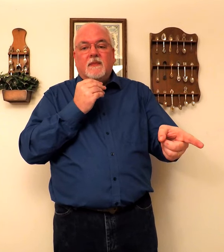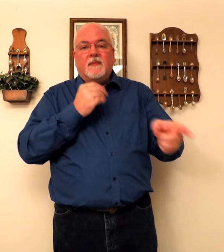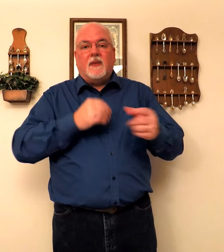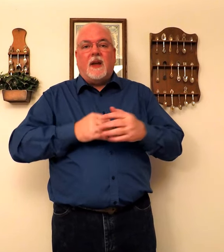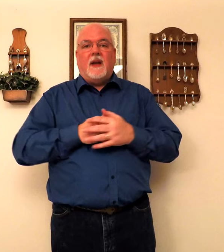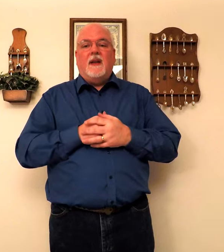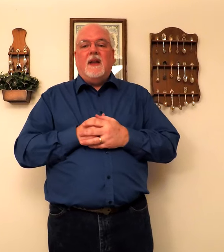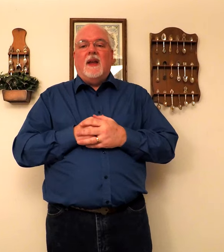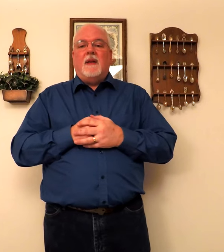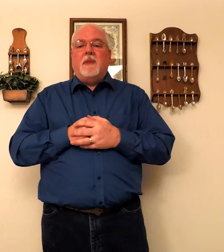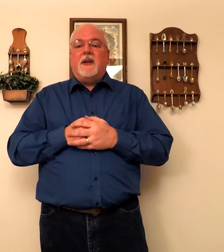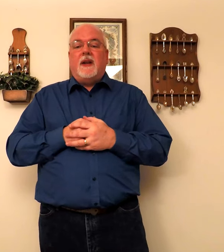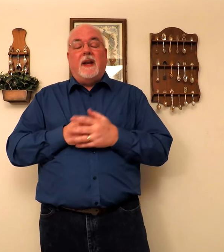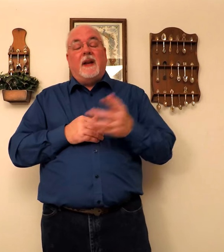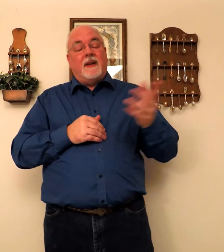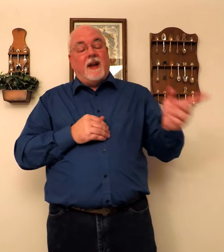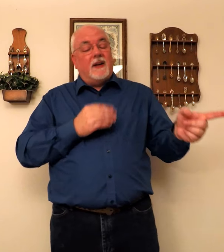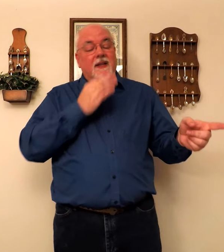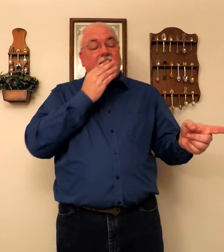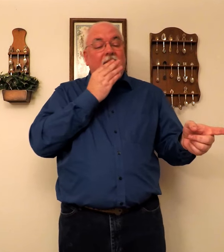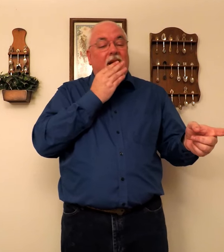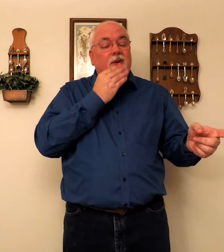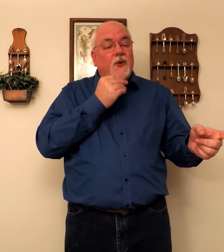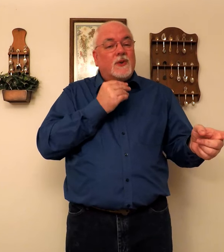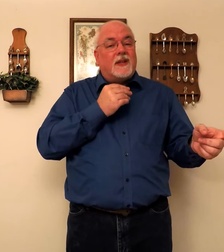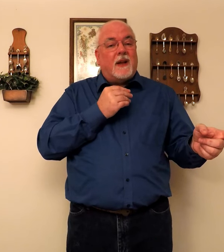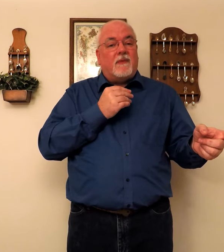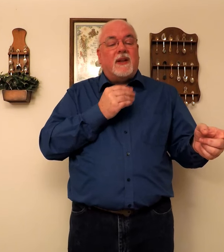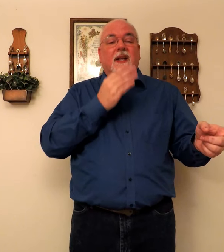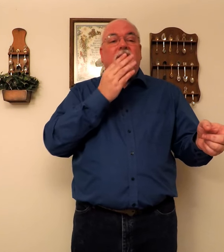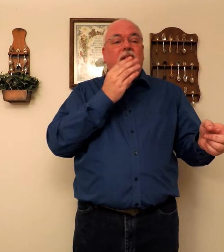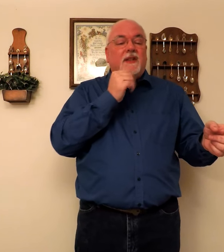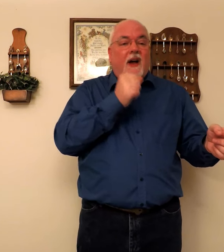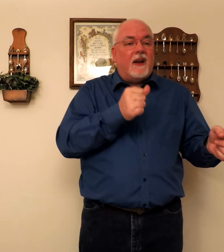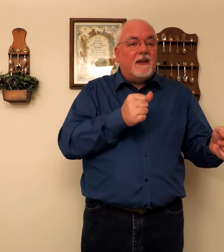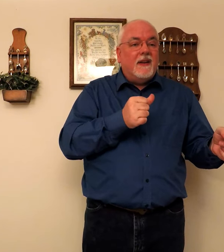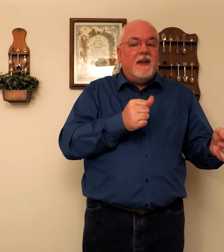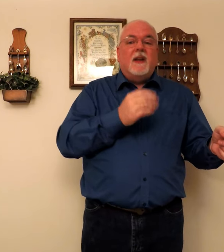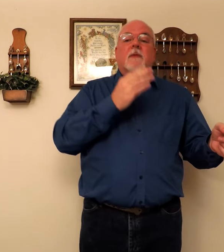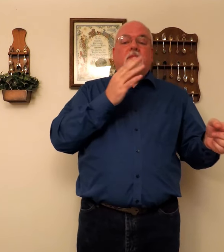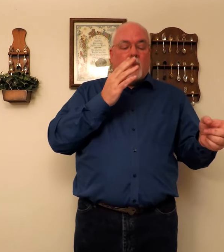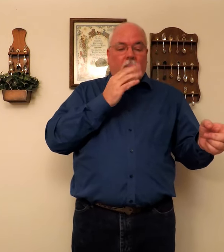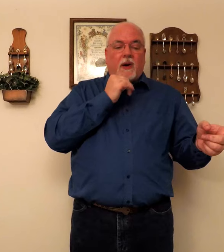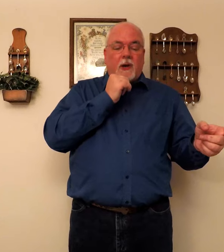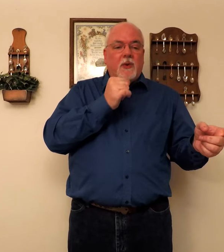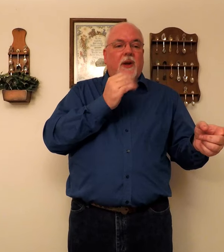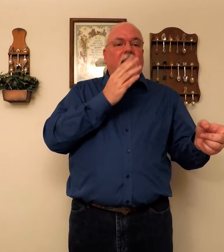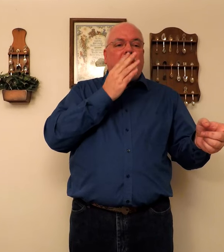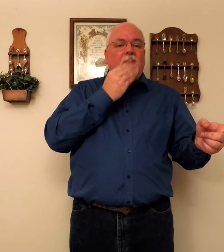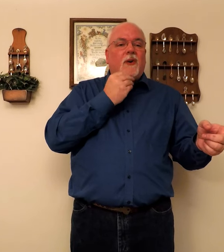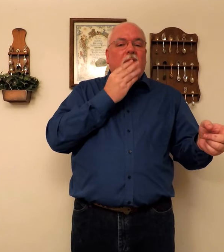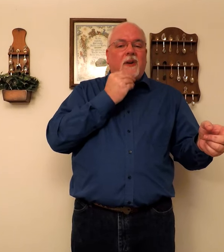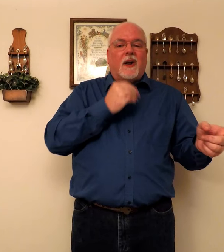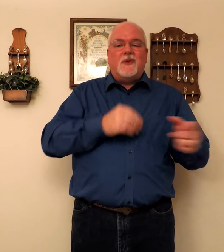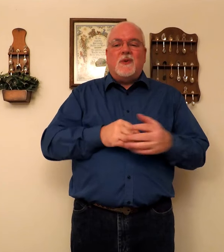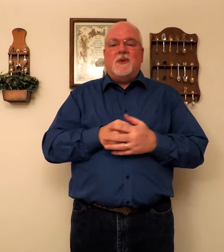Okay. But it doesn't say not Jews. It says just not. But we're going to communicate clearer. Not Jews.